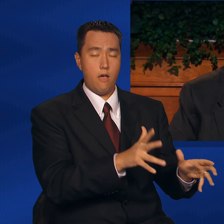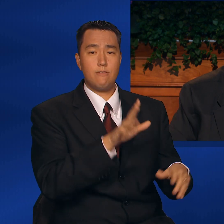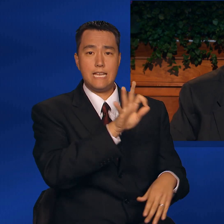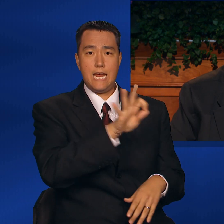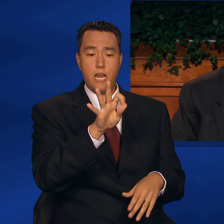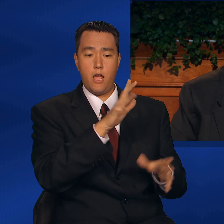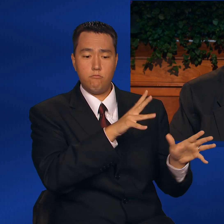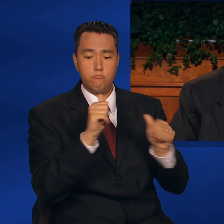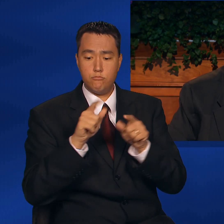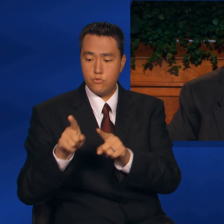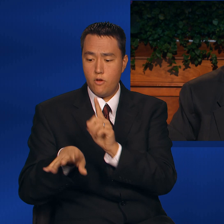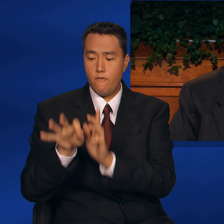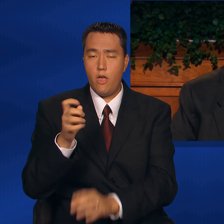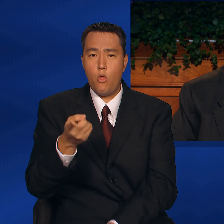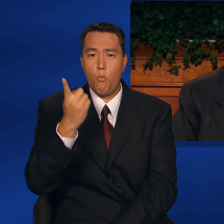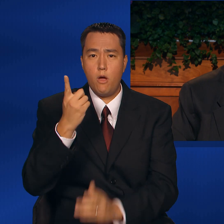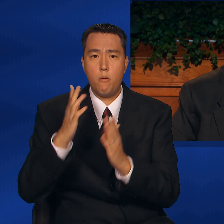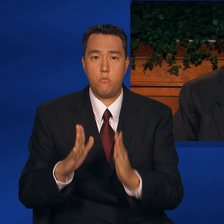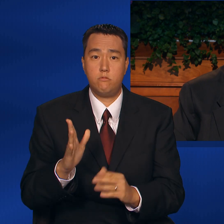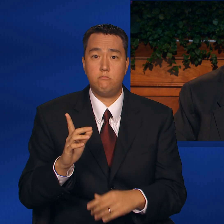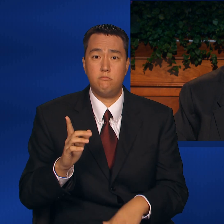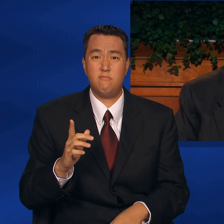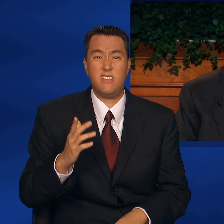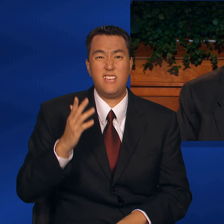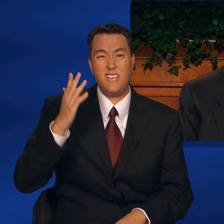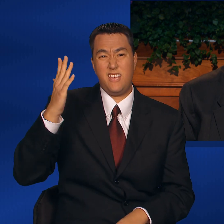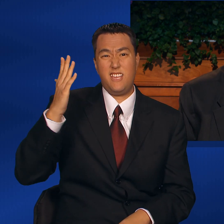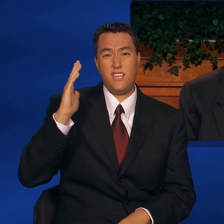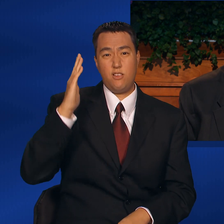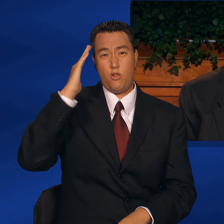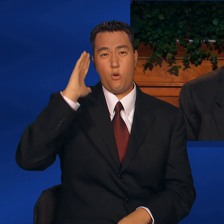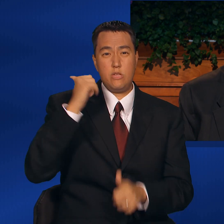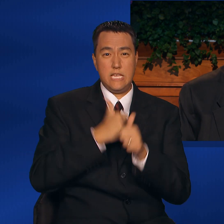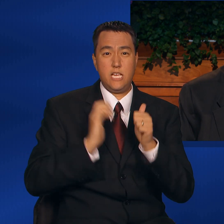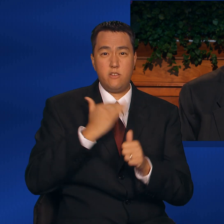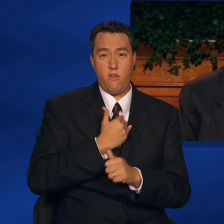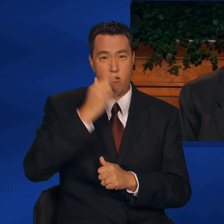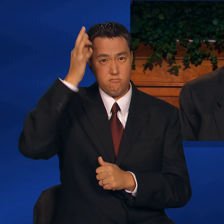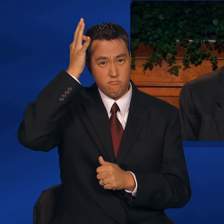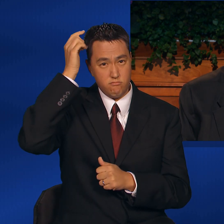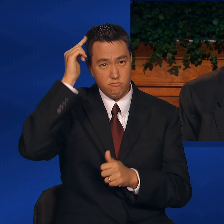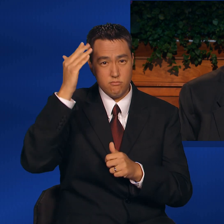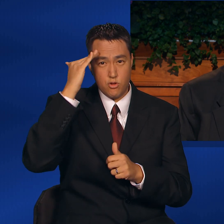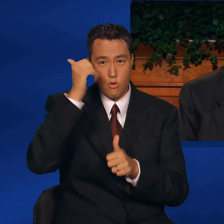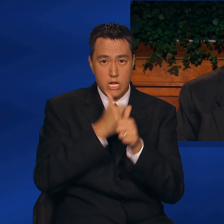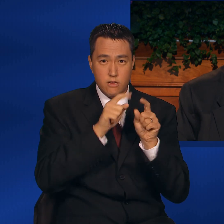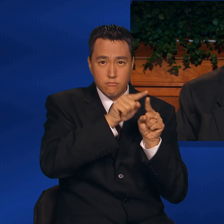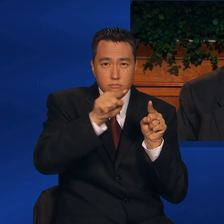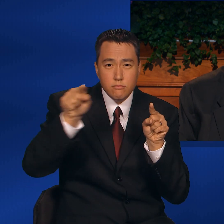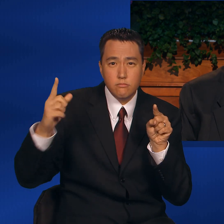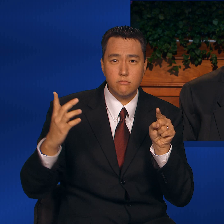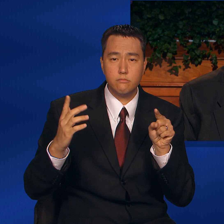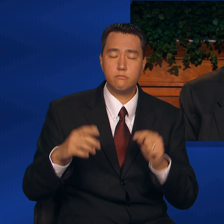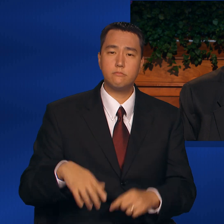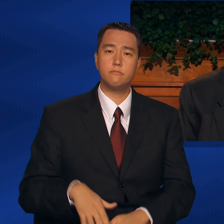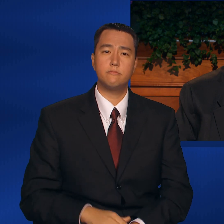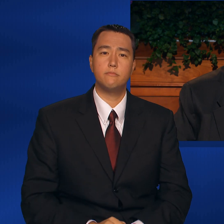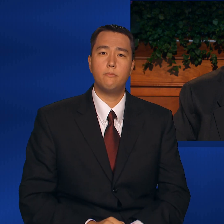for even the very hairs of our head are numbered to Him. Christian faith.